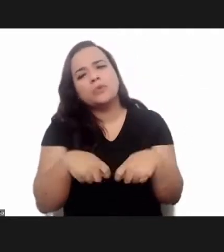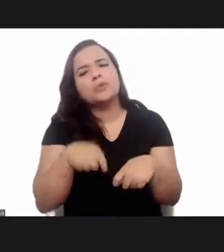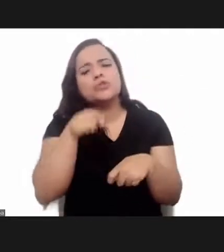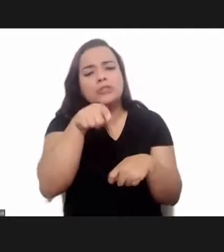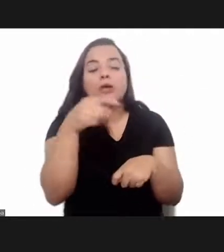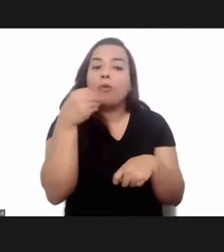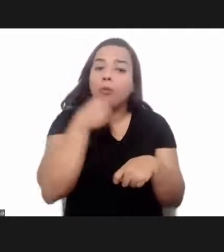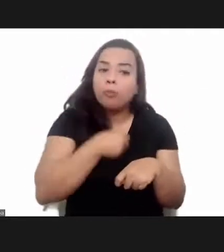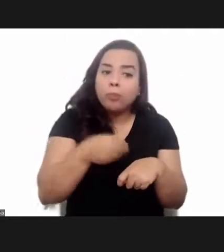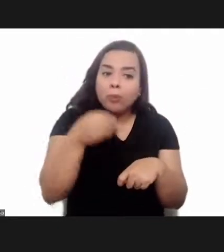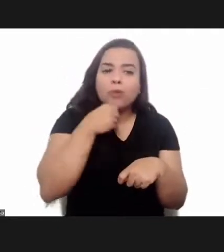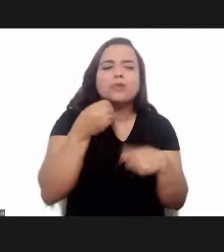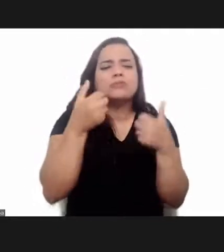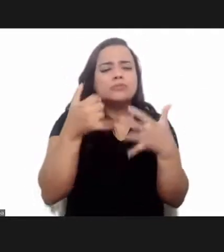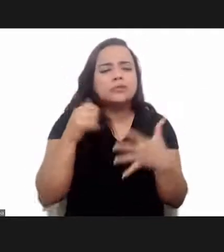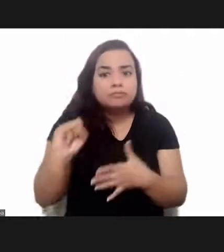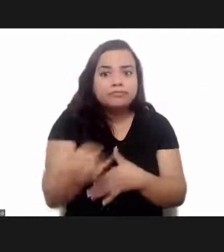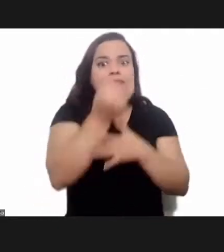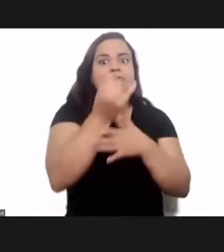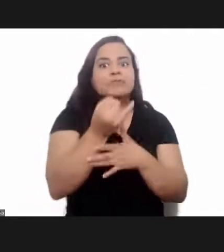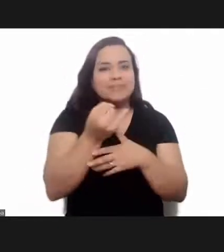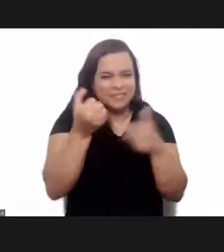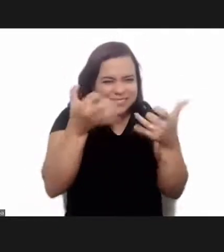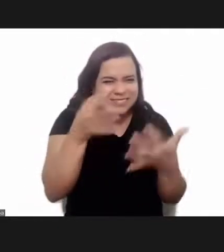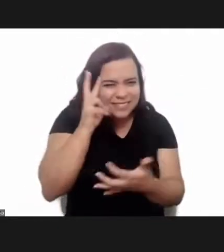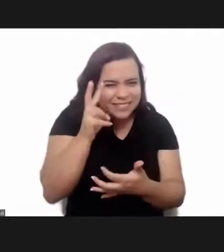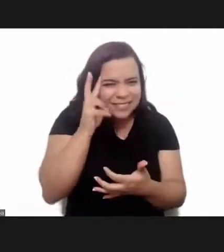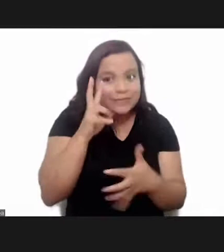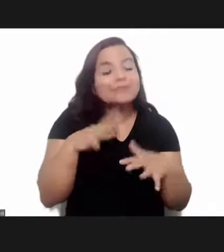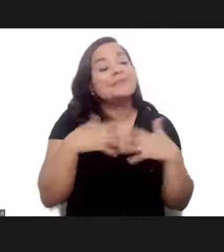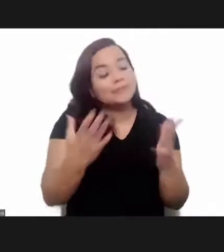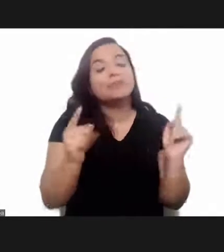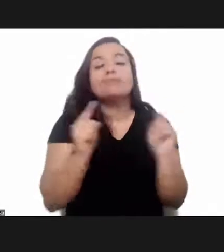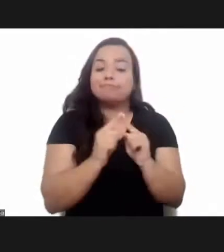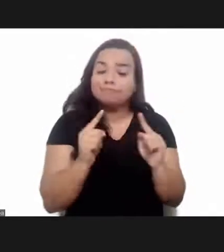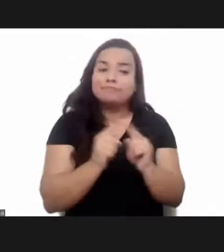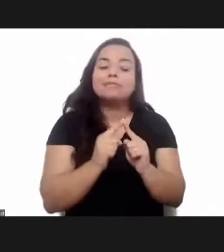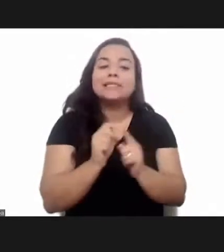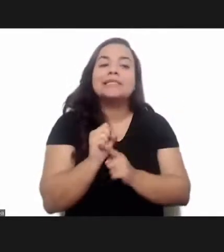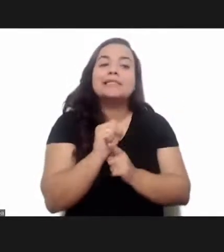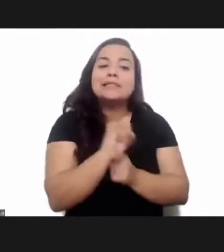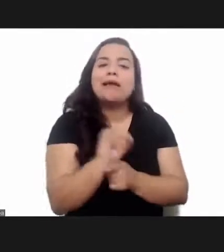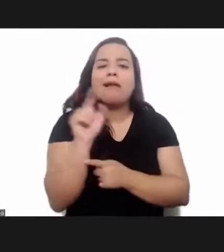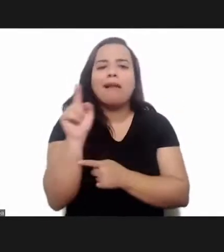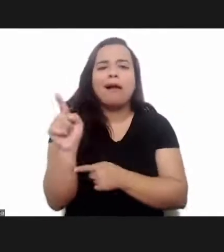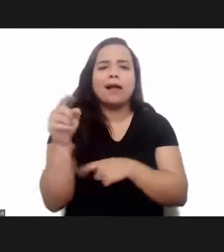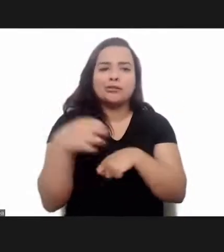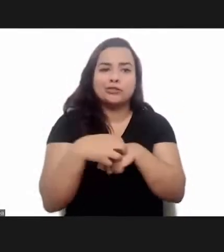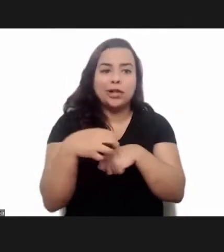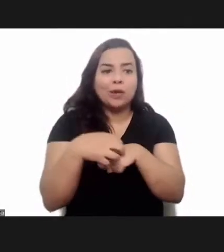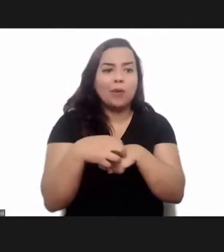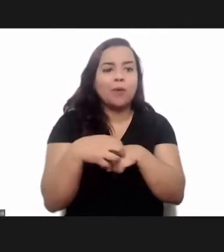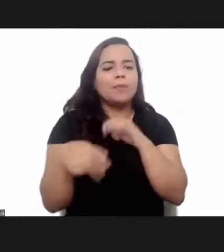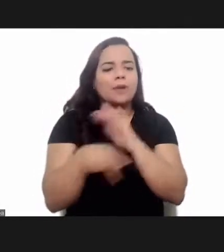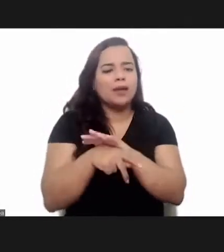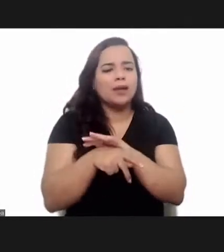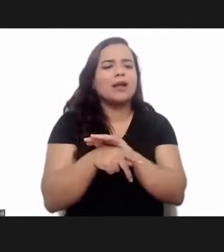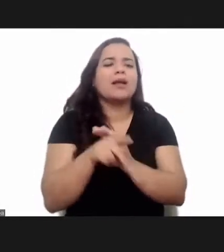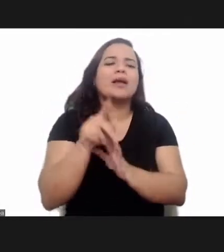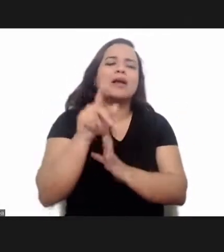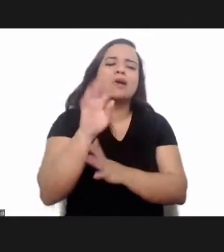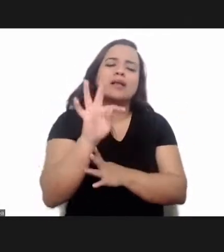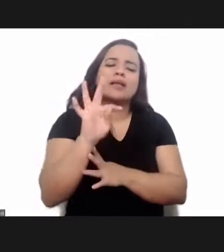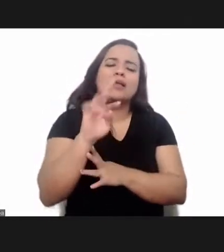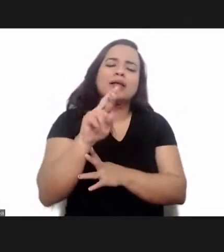an opportunity and in fact if t cruzi genome had